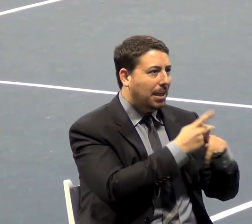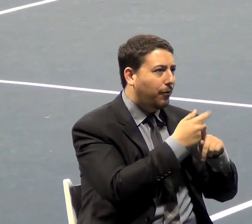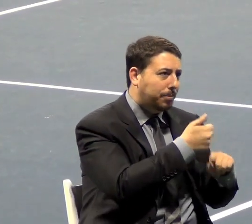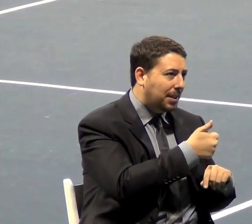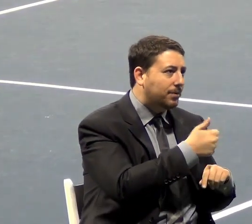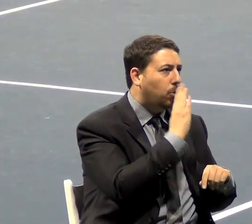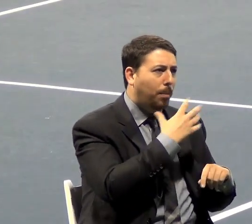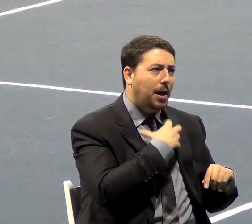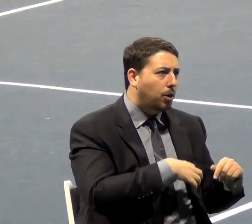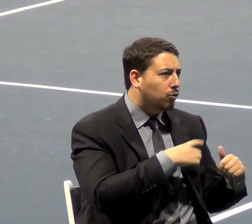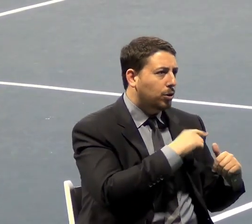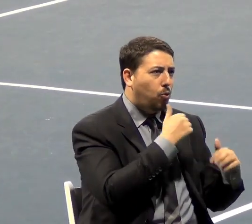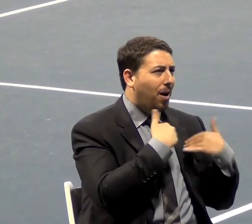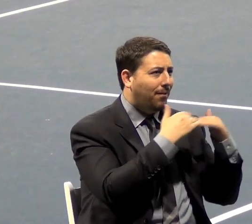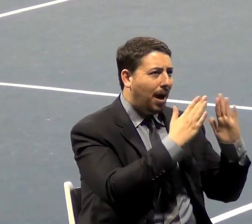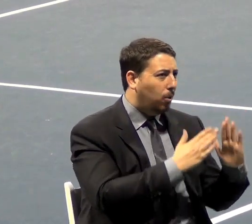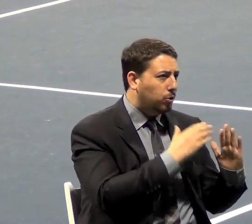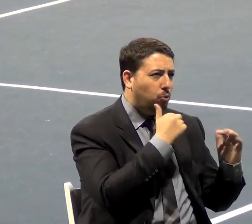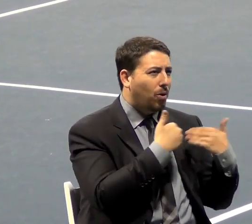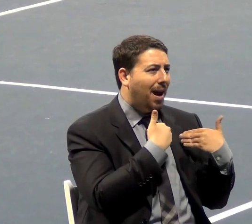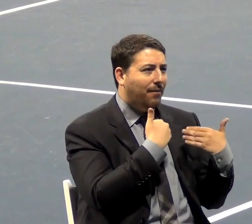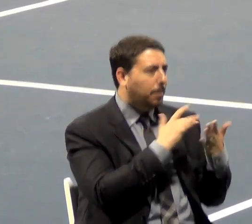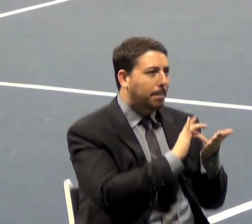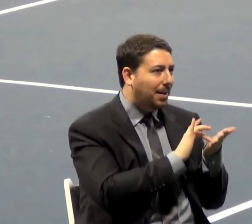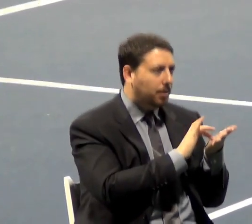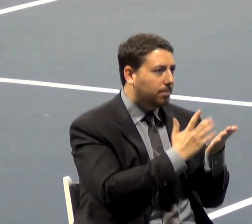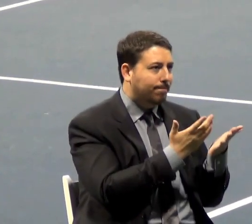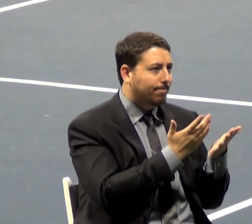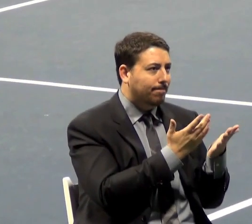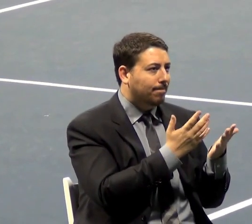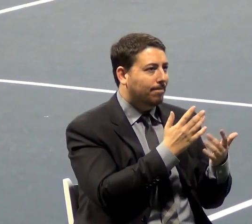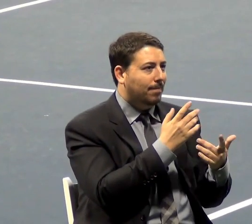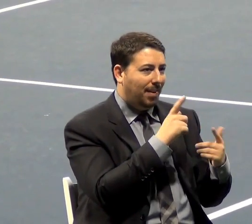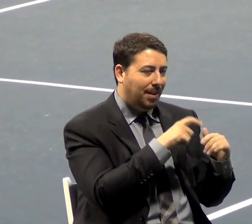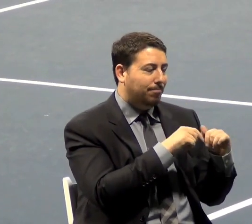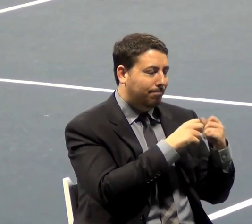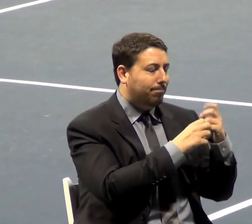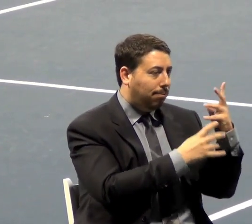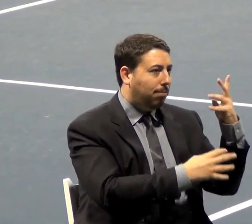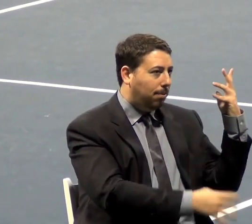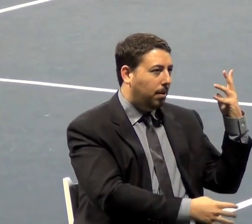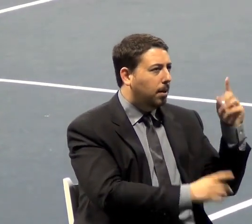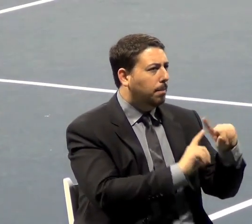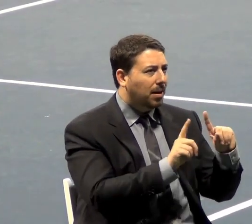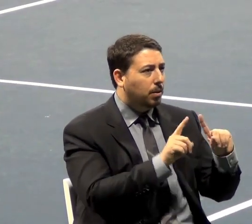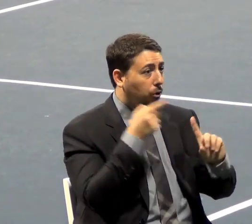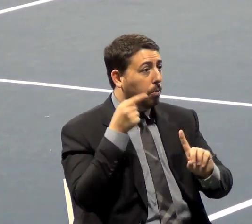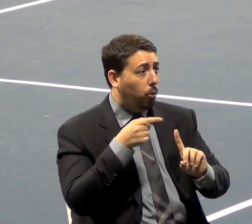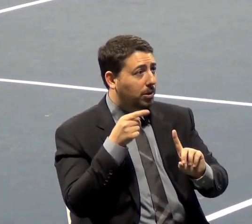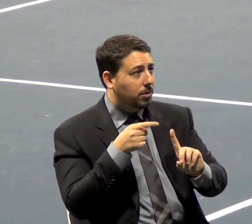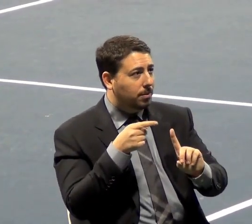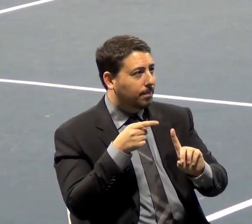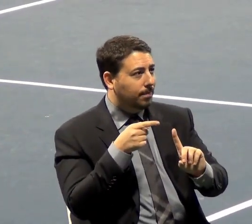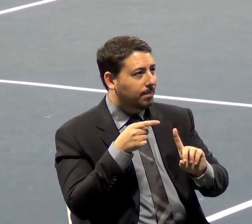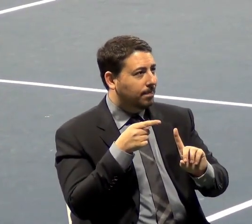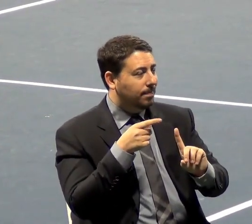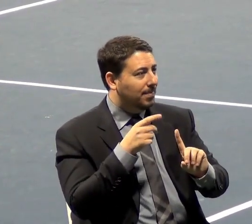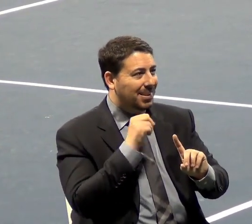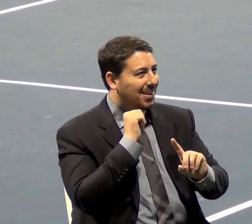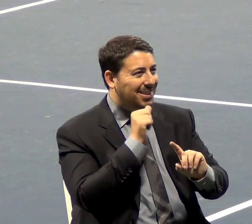have a house and they won't have medical scare and they have to go on and on. But the whole thing is, it doesn't work like that